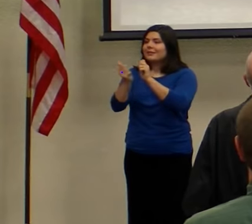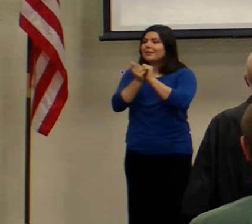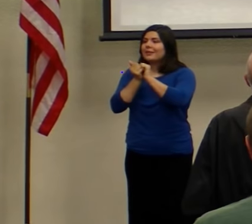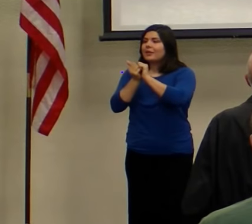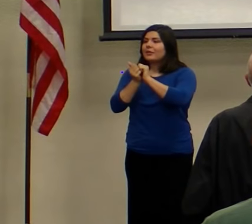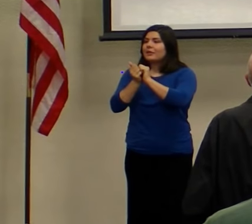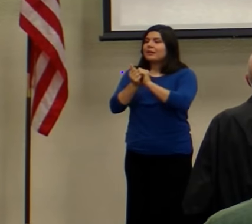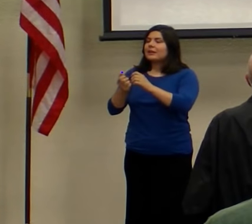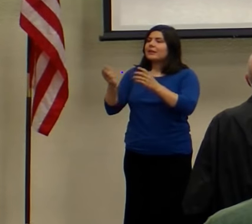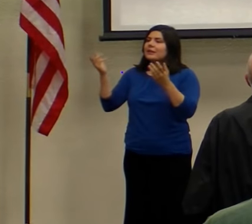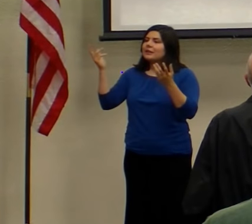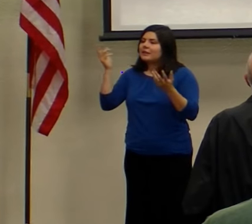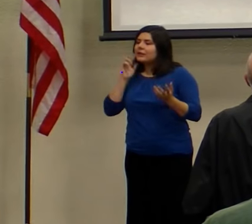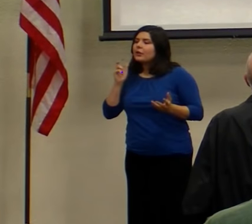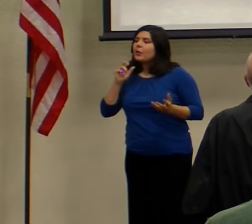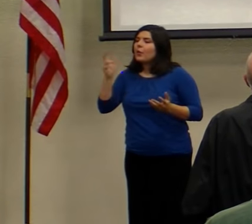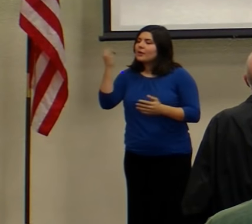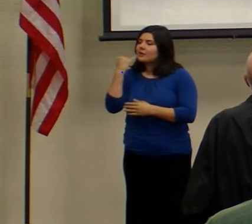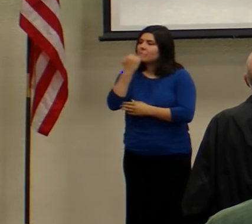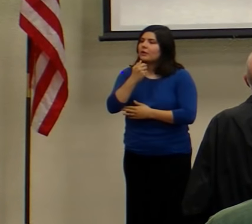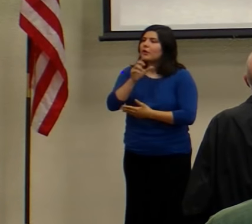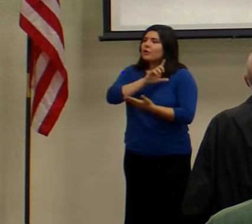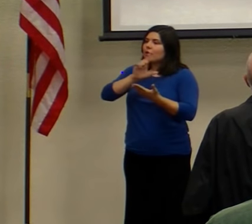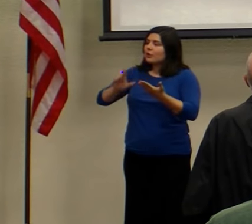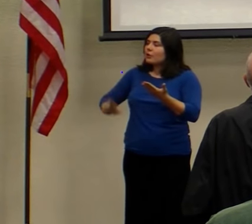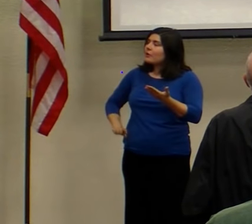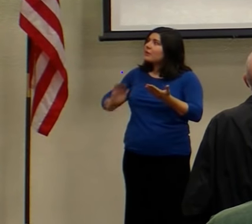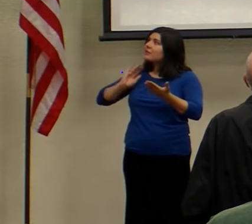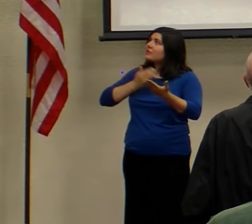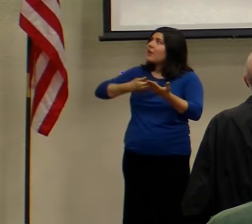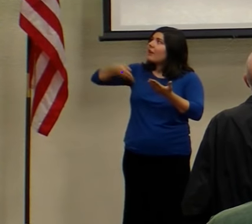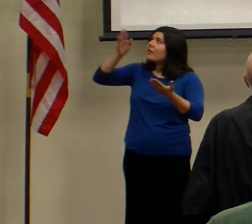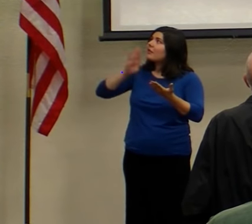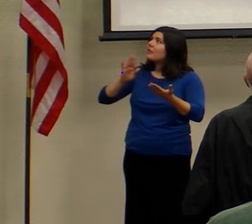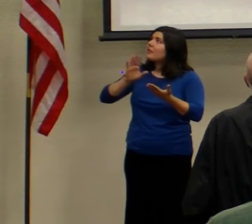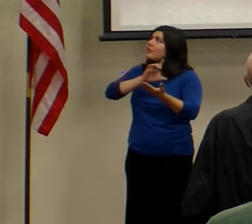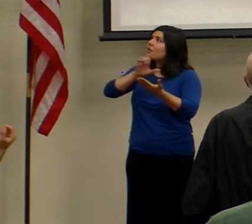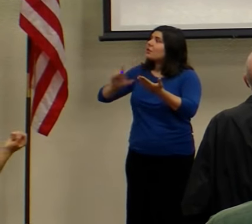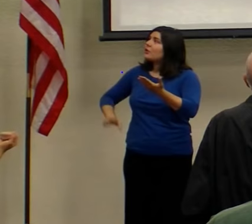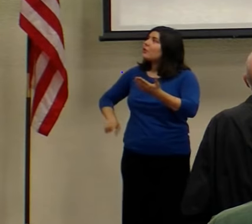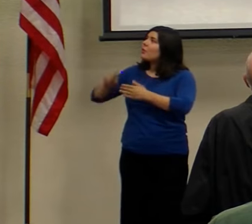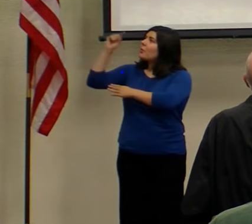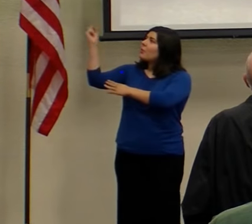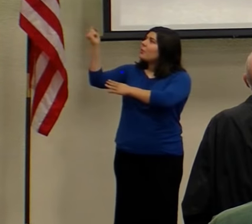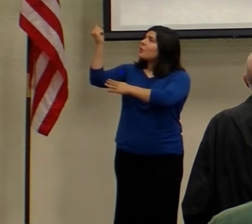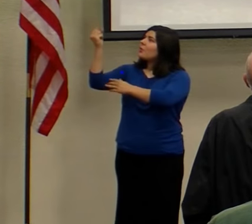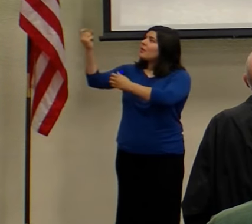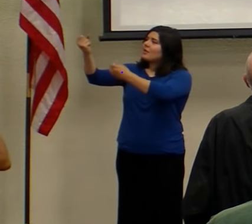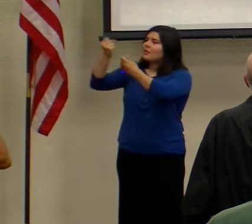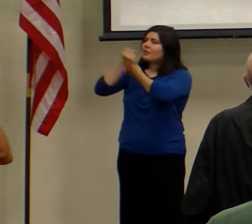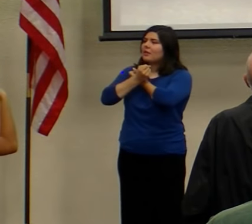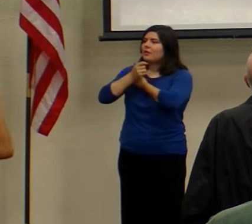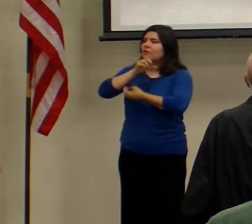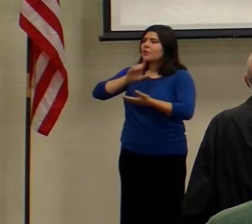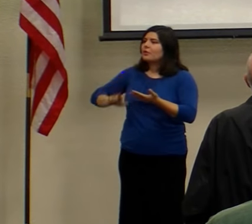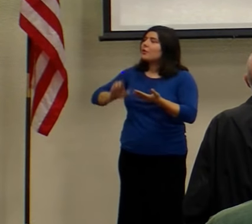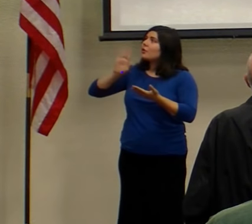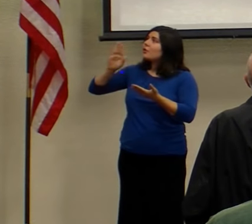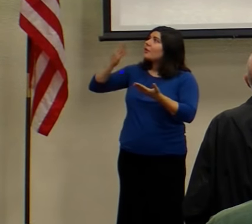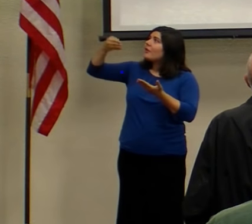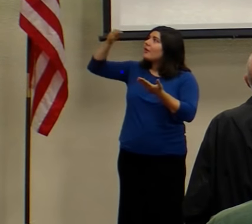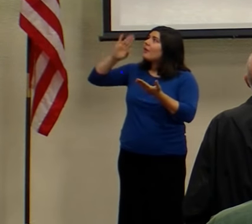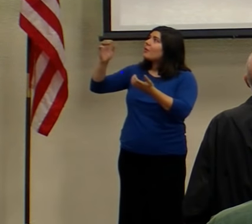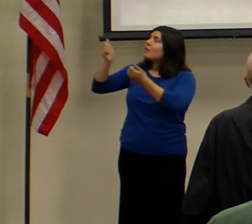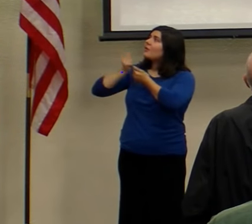Hear, O Israel, the Lord is our God, the Lord alone. Love the Lord your God with all your